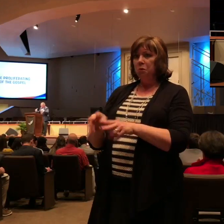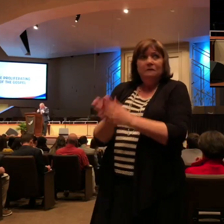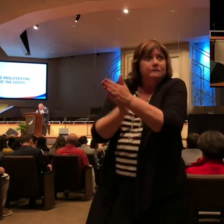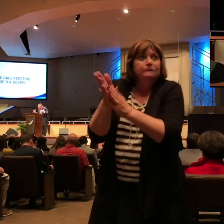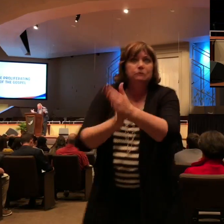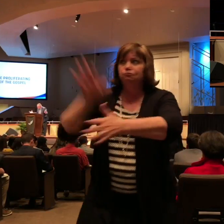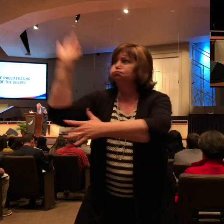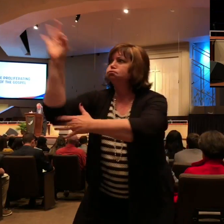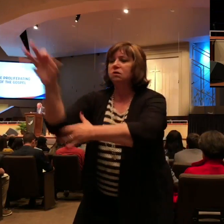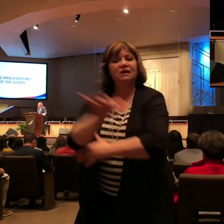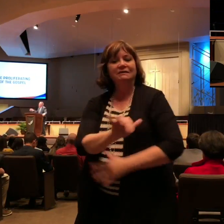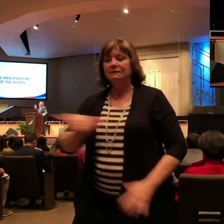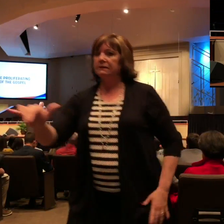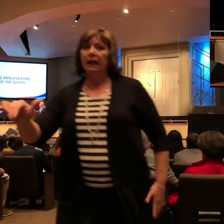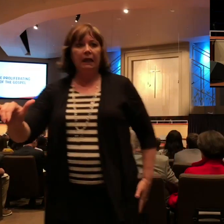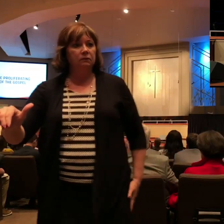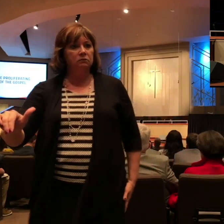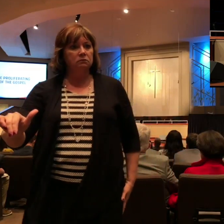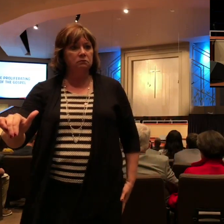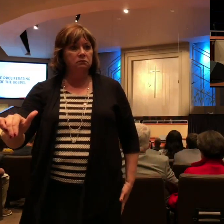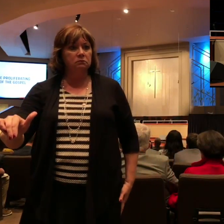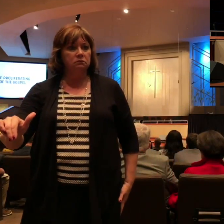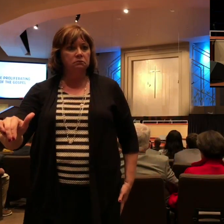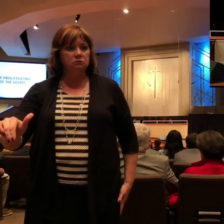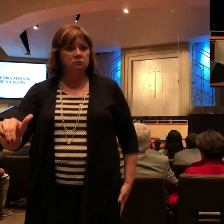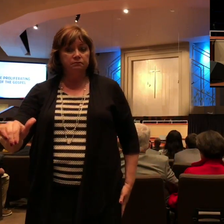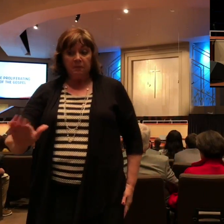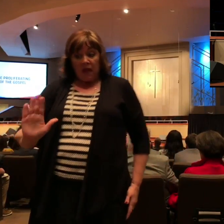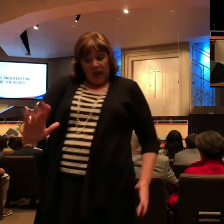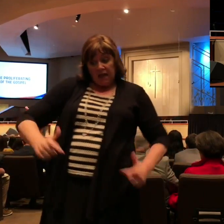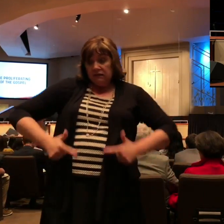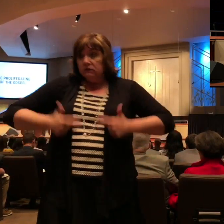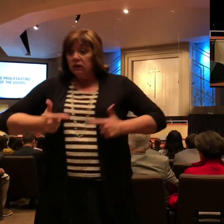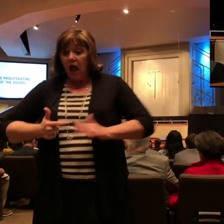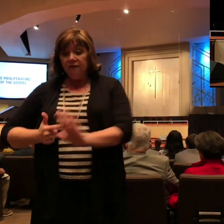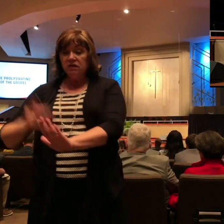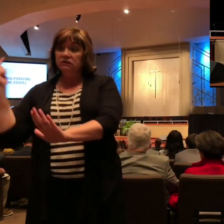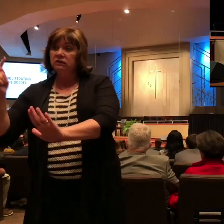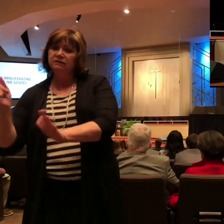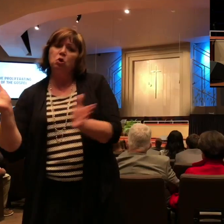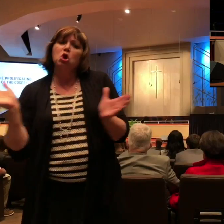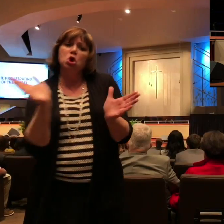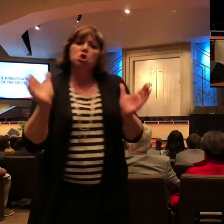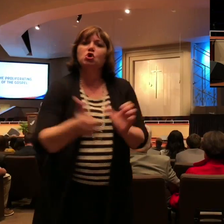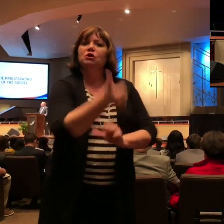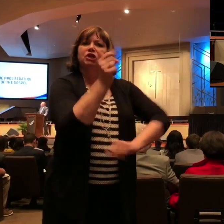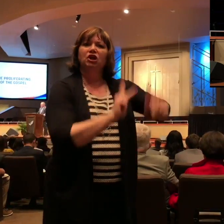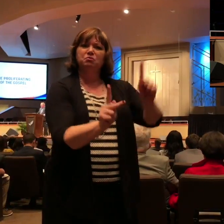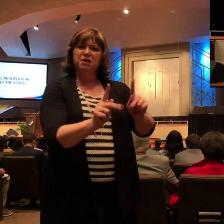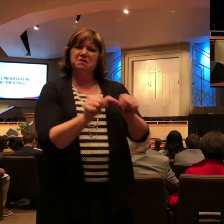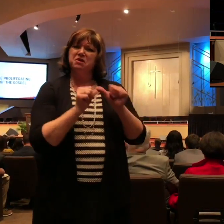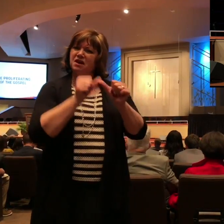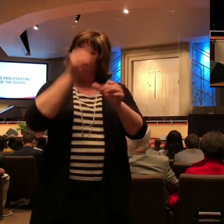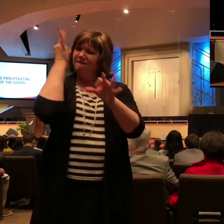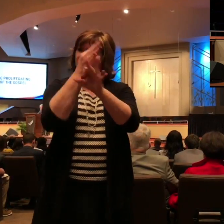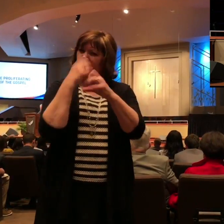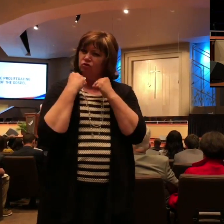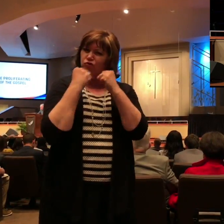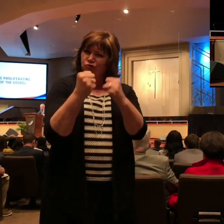Christ was motivating others to get going and sharing the gospel as well. It was Paul that said in 1 Corinthians 11, 1, Be